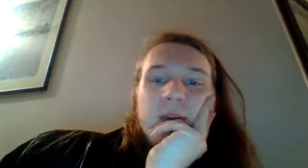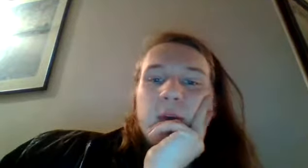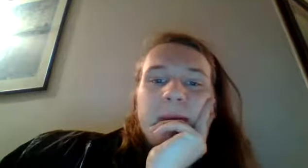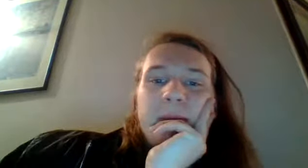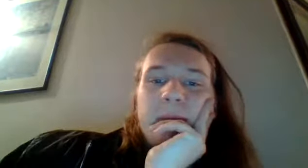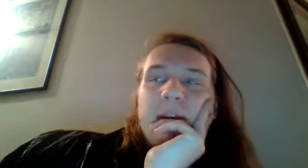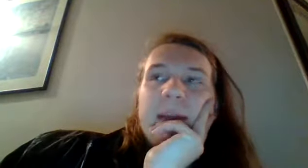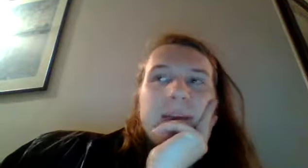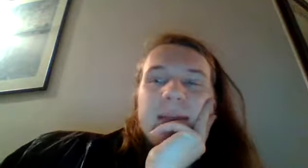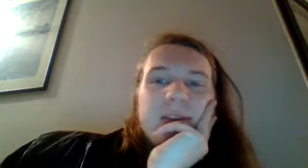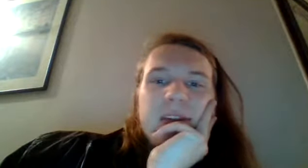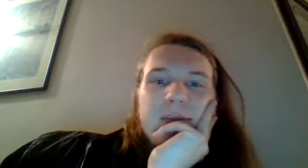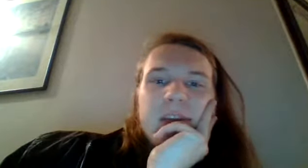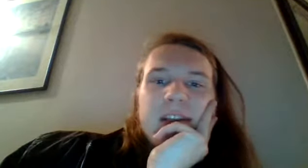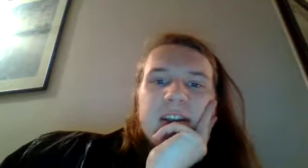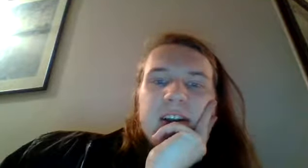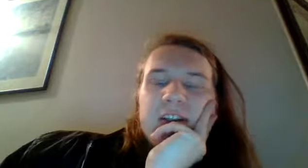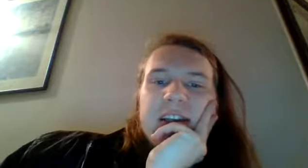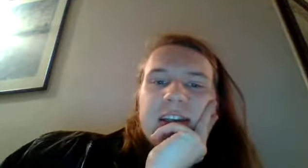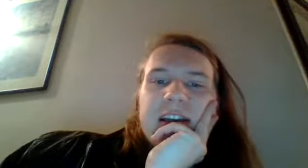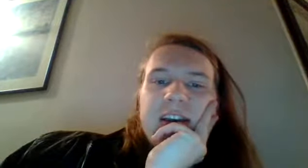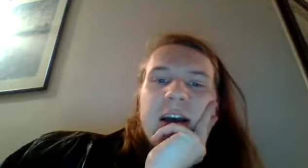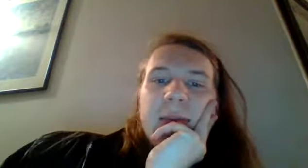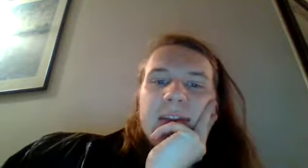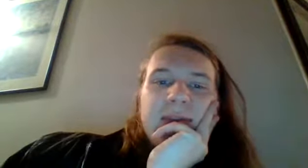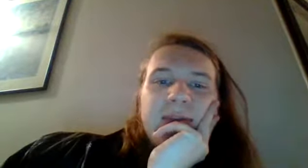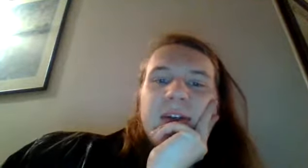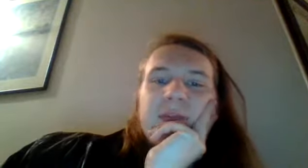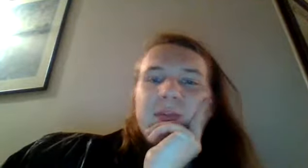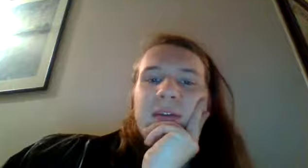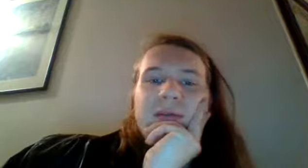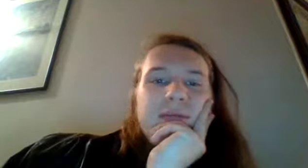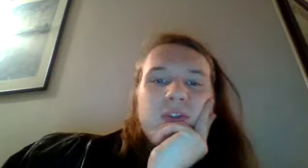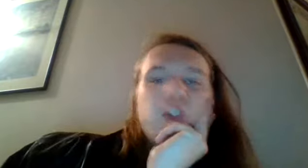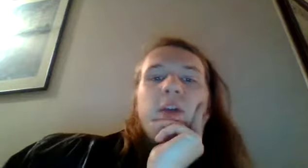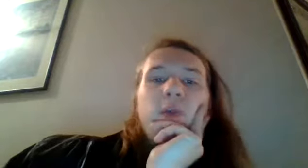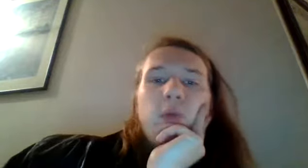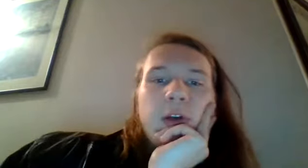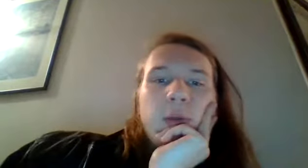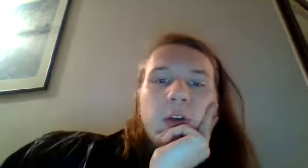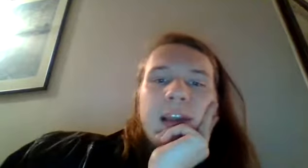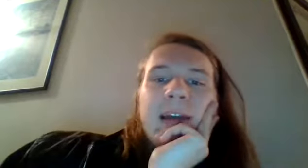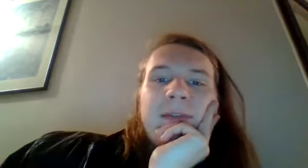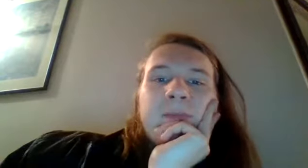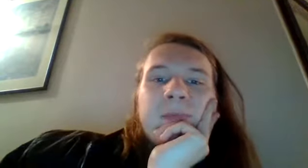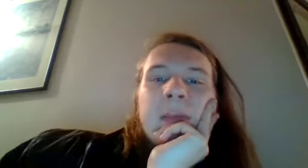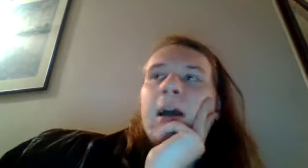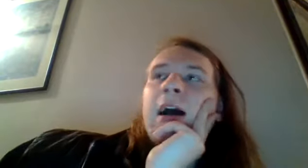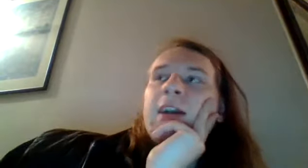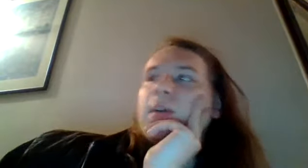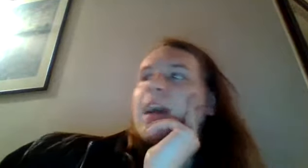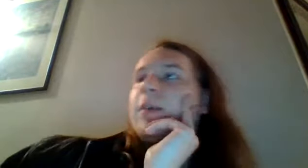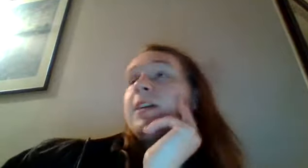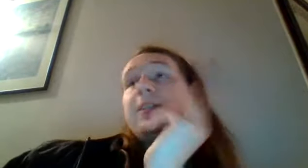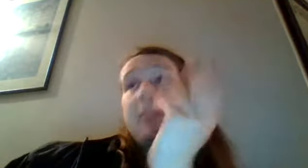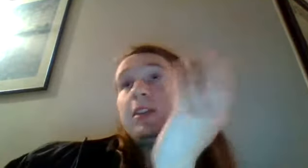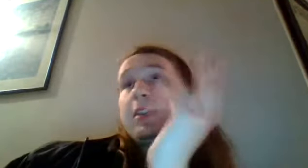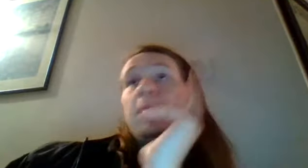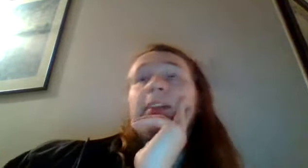school but but grandpa seems to even be discouraging and it's kind of the opposite of general real world life uh so kagame does she does go back